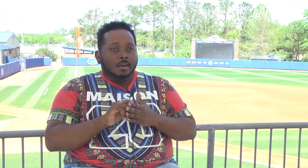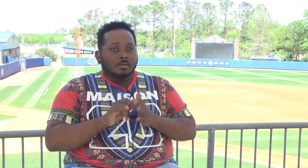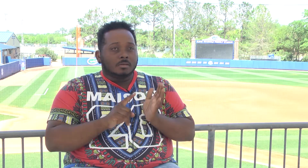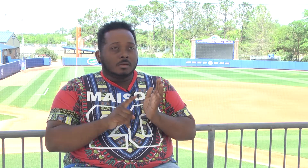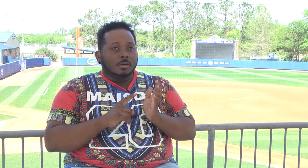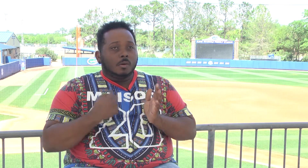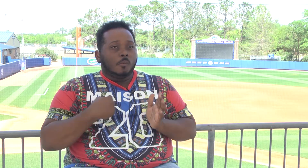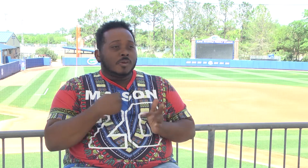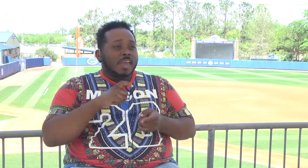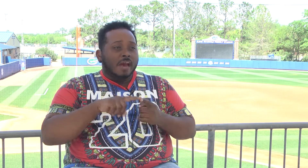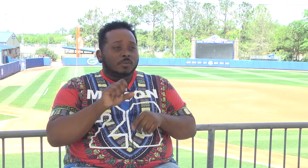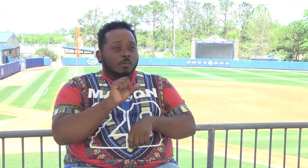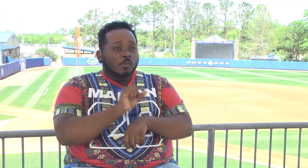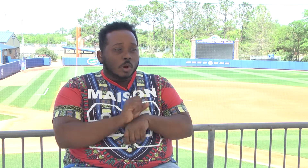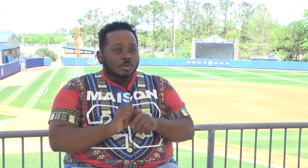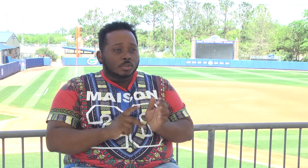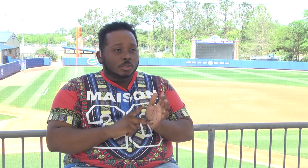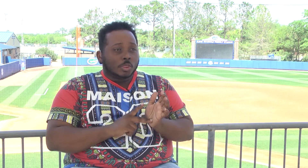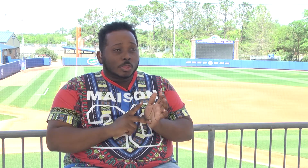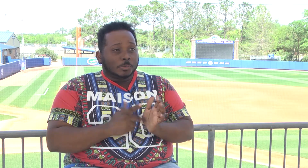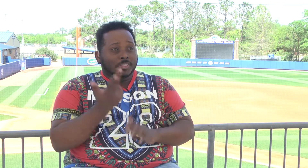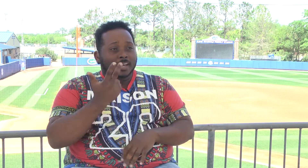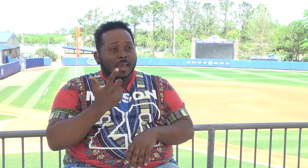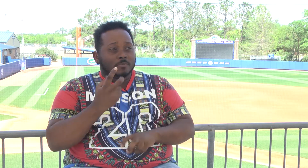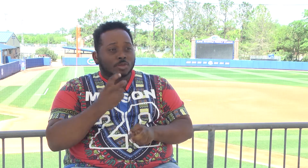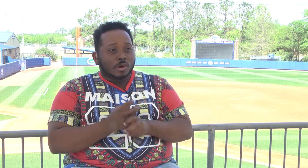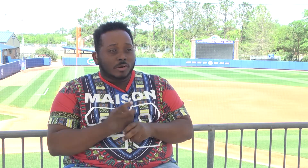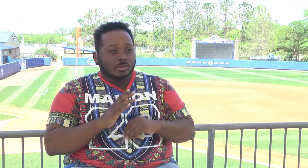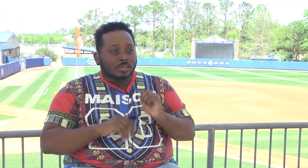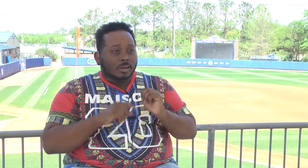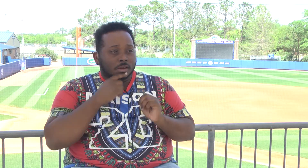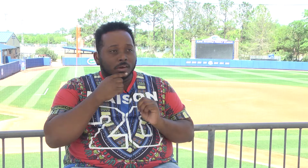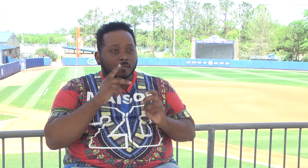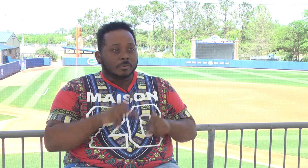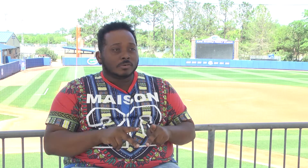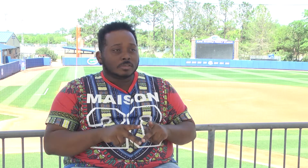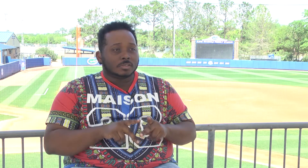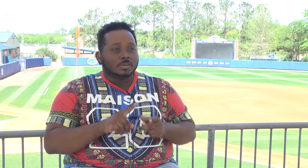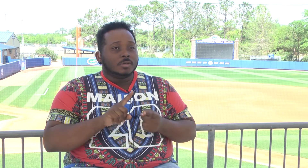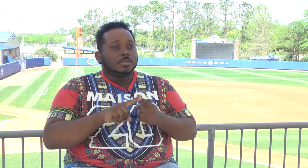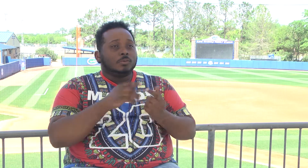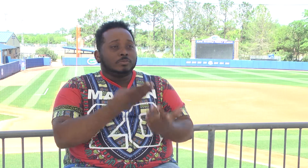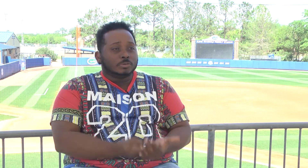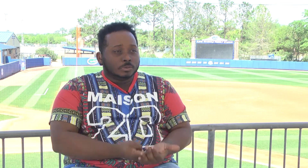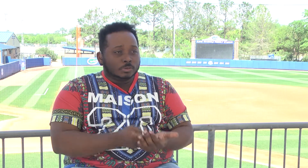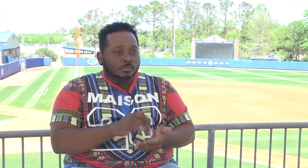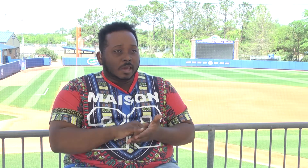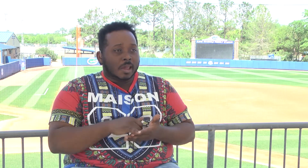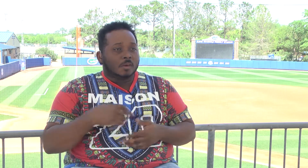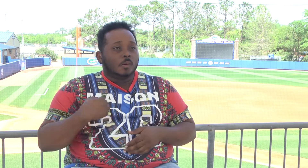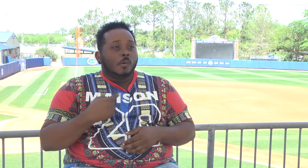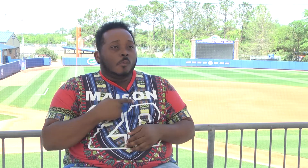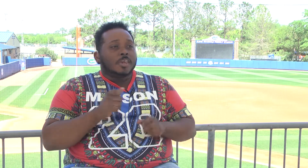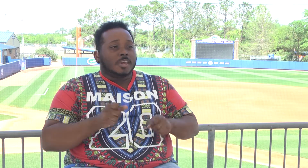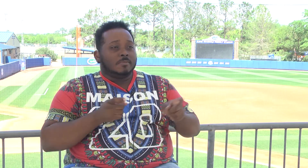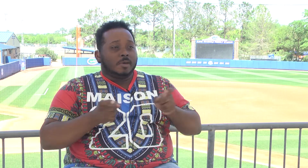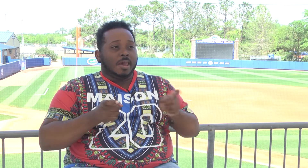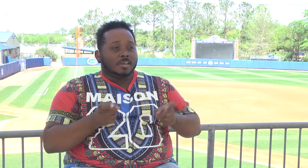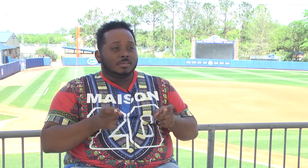we have to work three times harder than a hearing person to prove that we can manage,